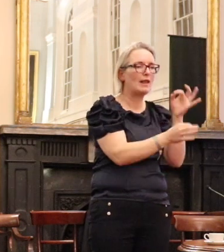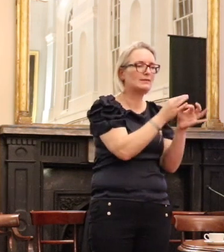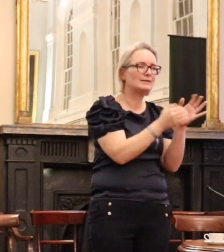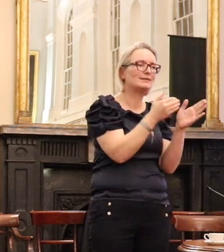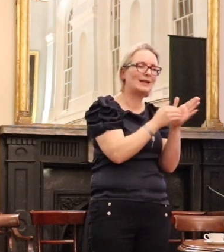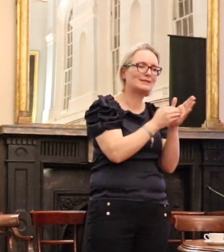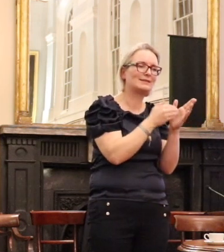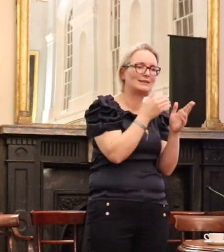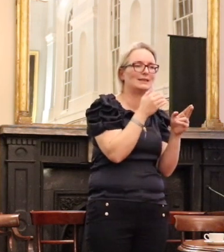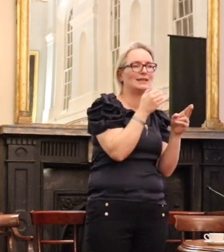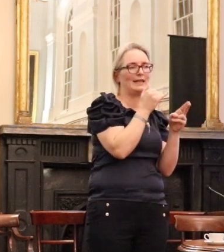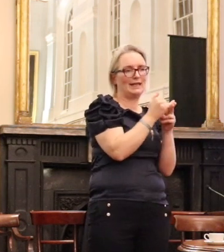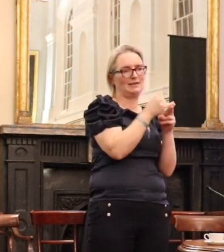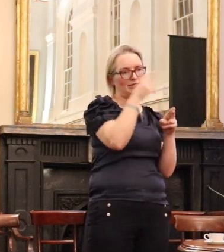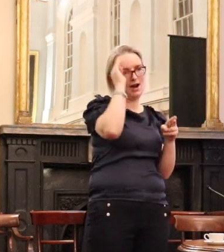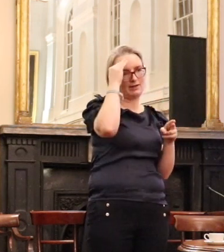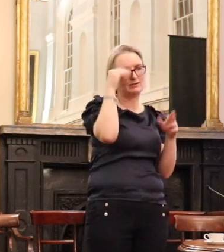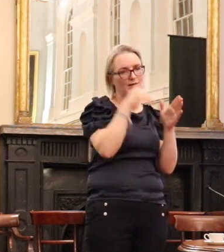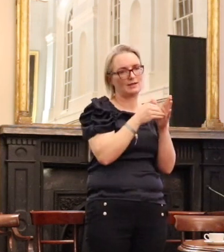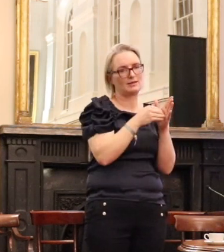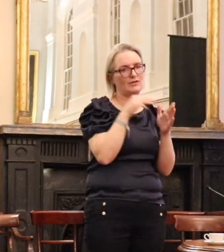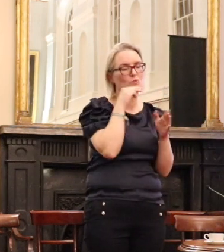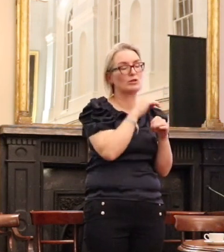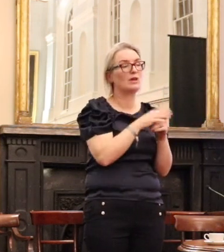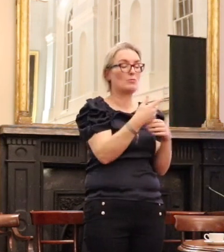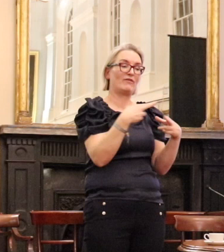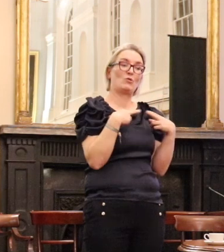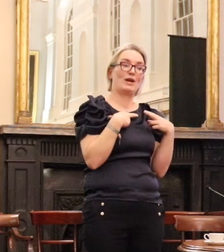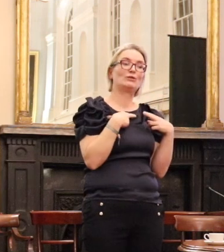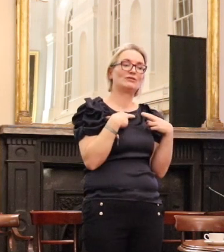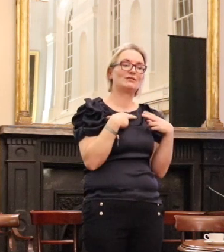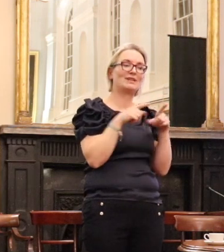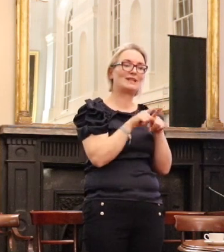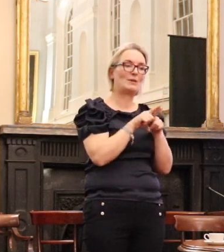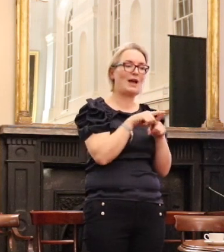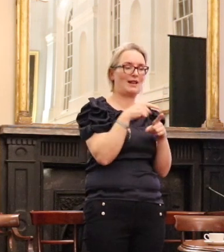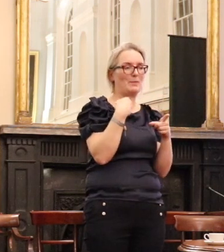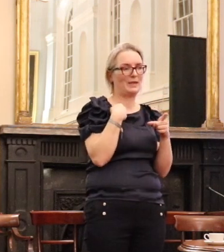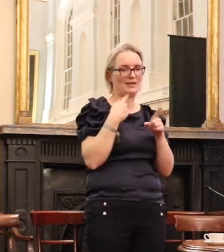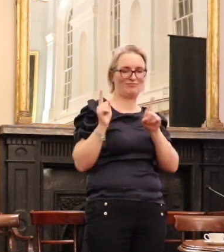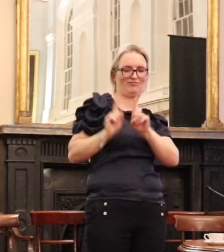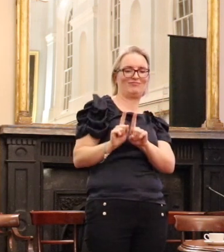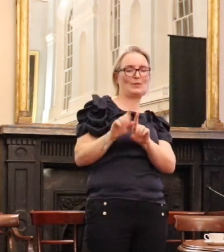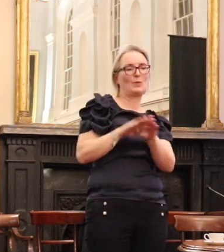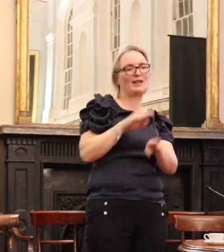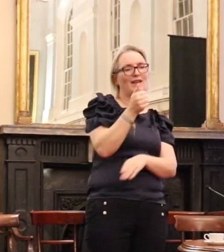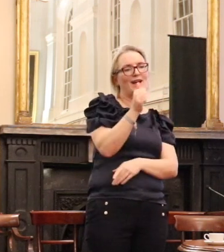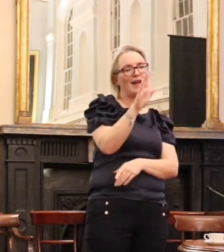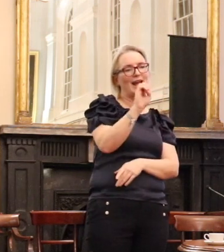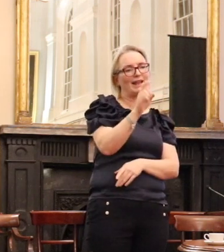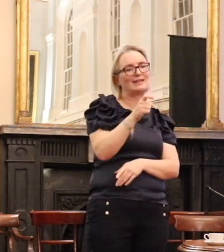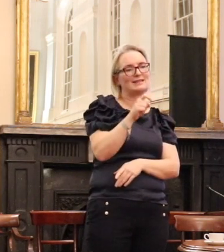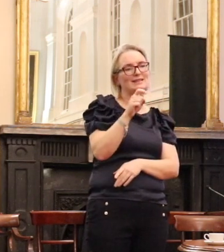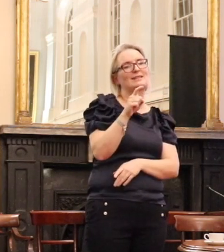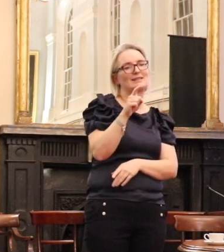such as ours. I'm very proud to be Alex White's election agent in the Labour Party